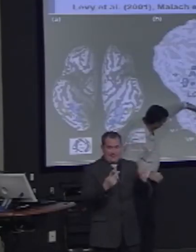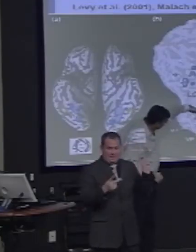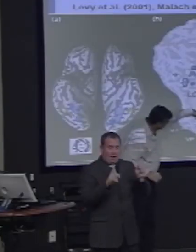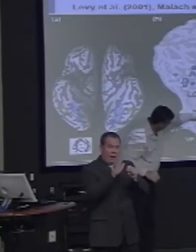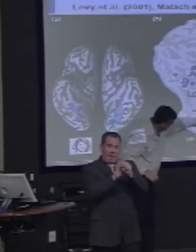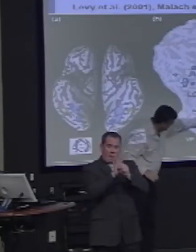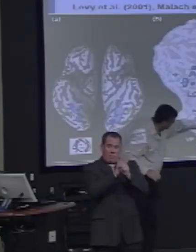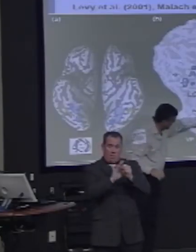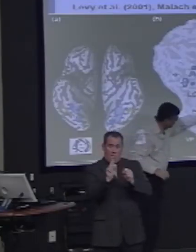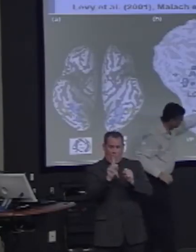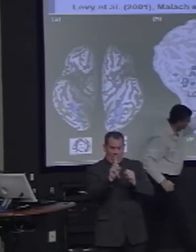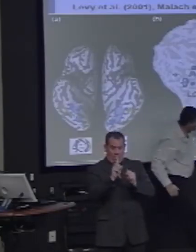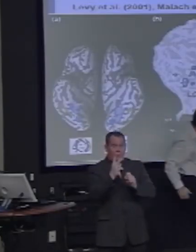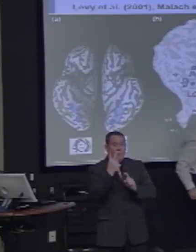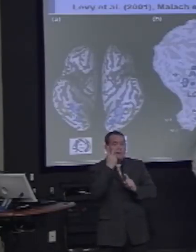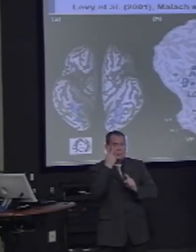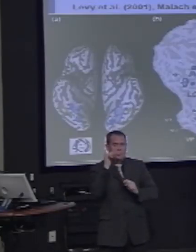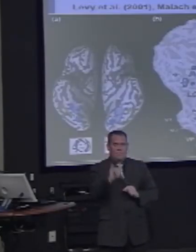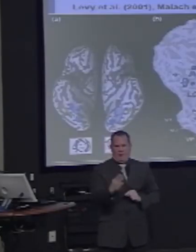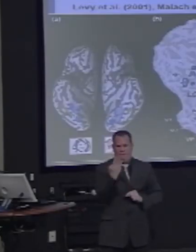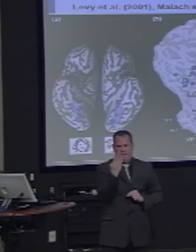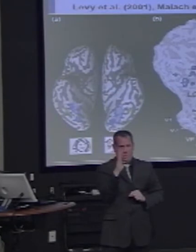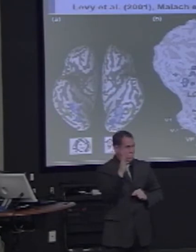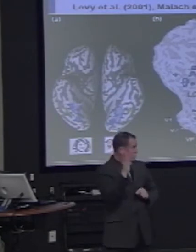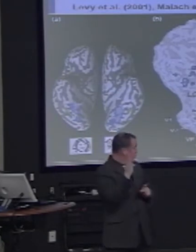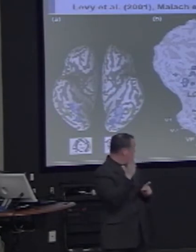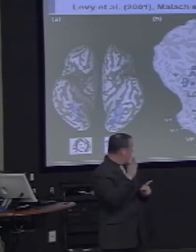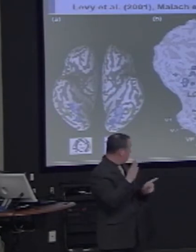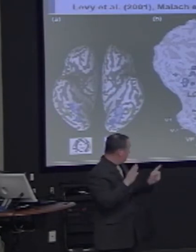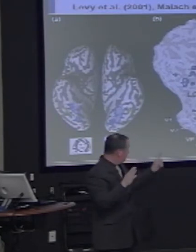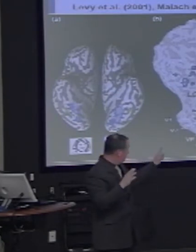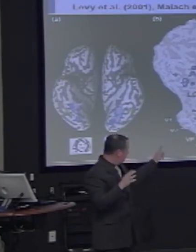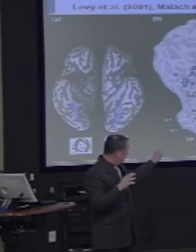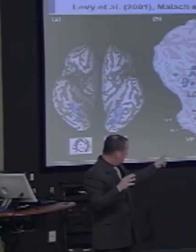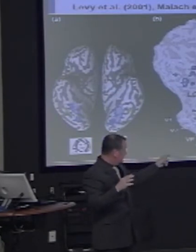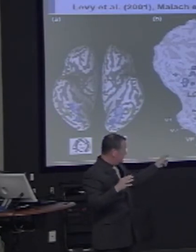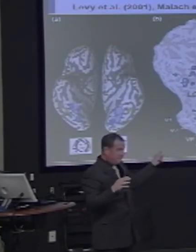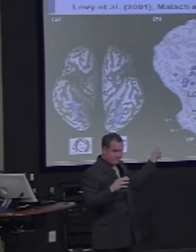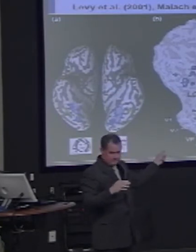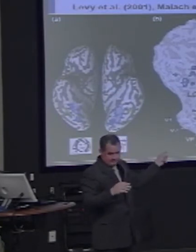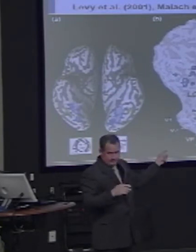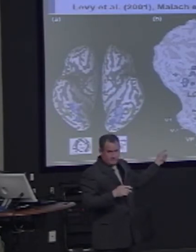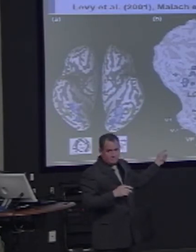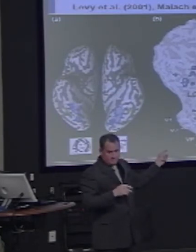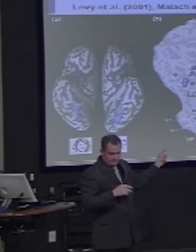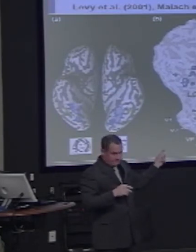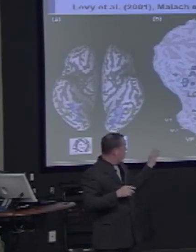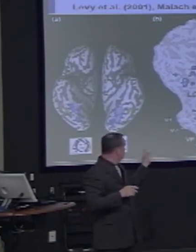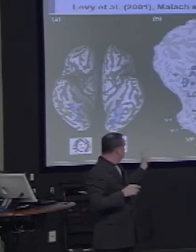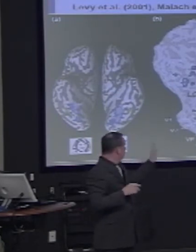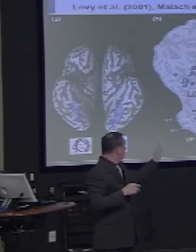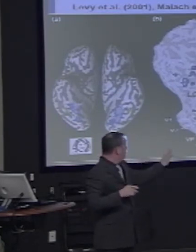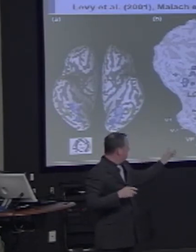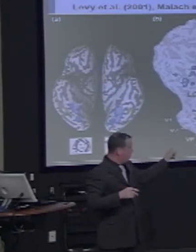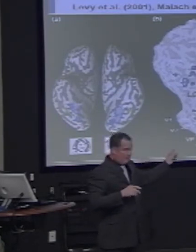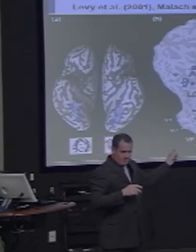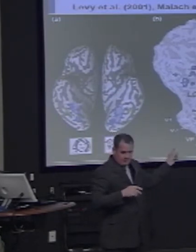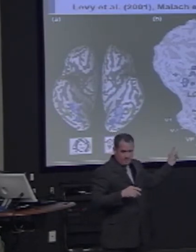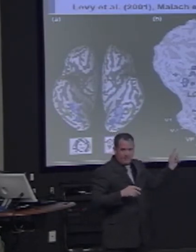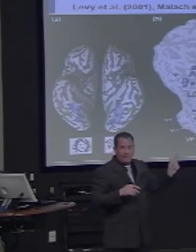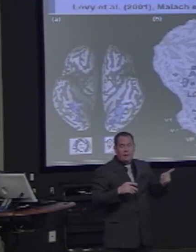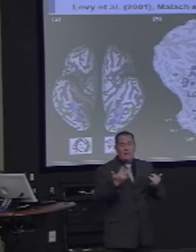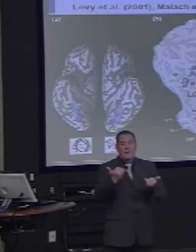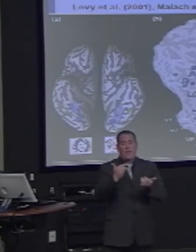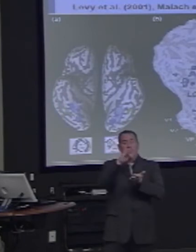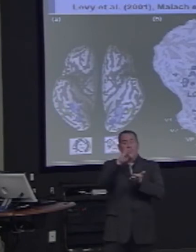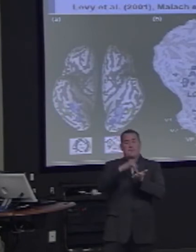areas are kind of cutting across this way. And you can see for each of these, the central visual information is kind of all being kept